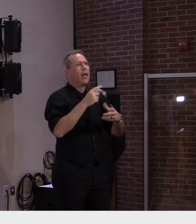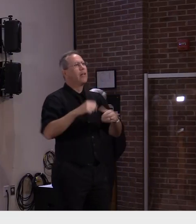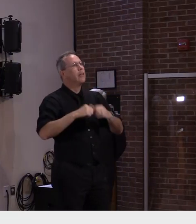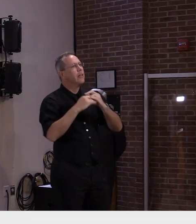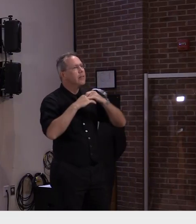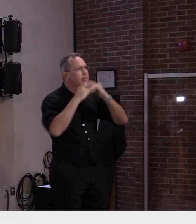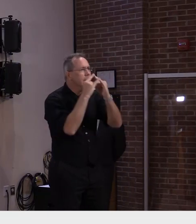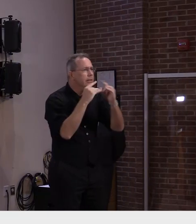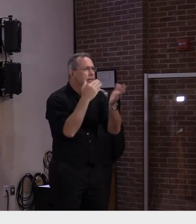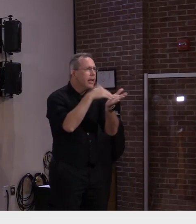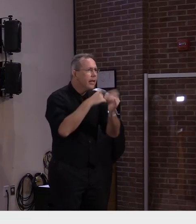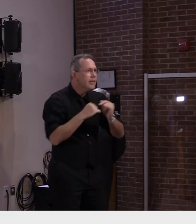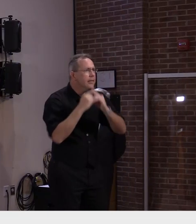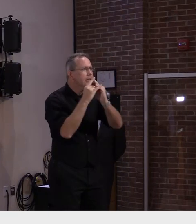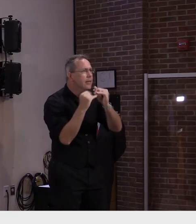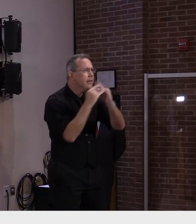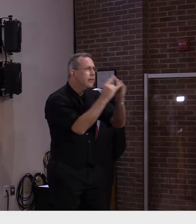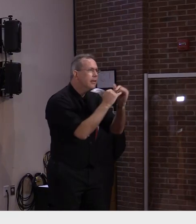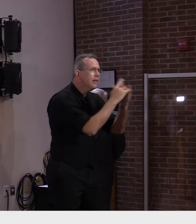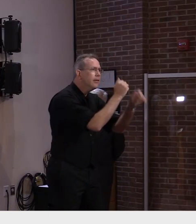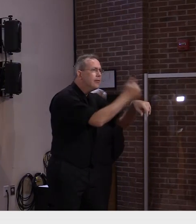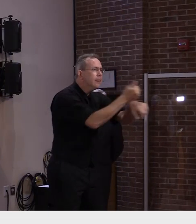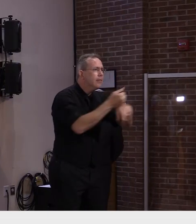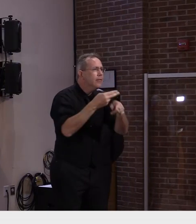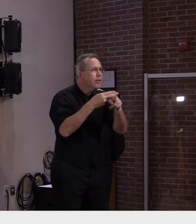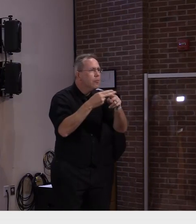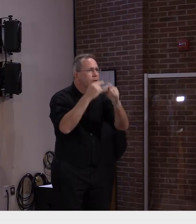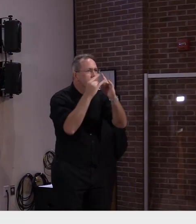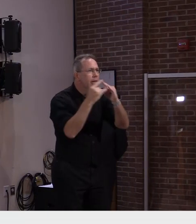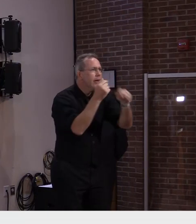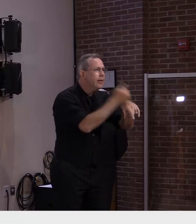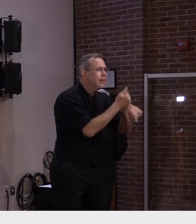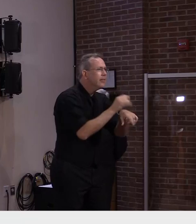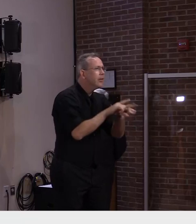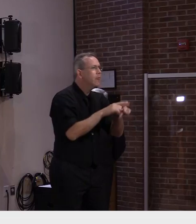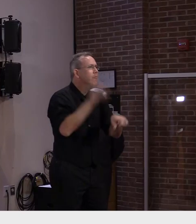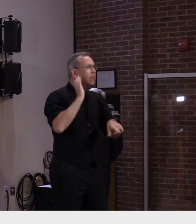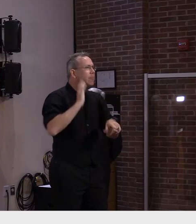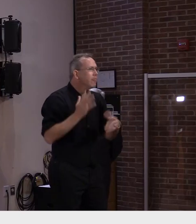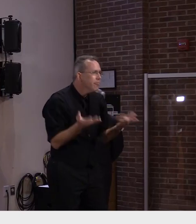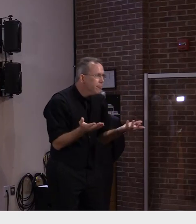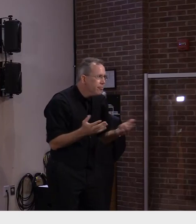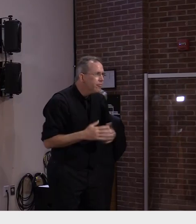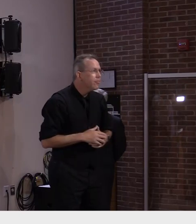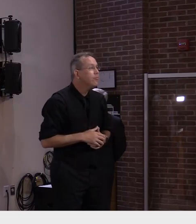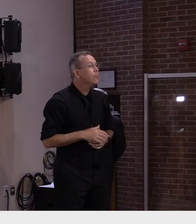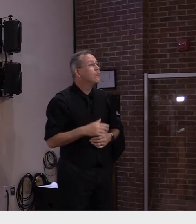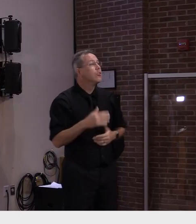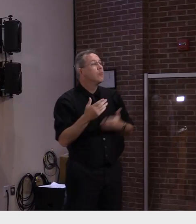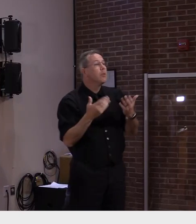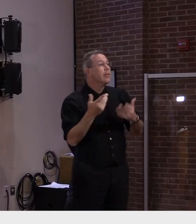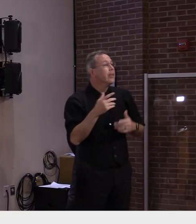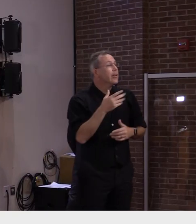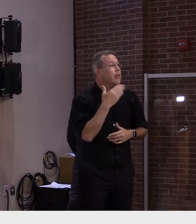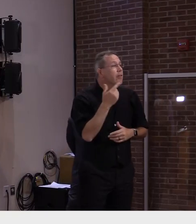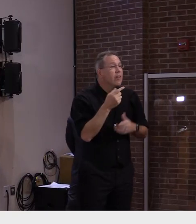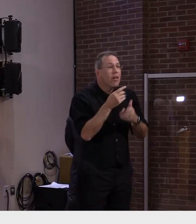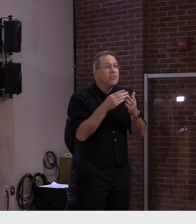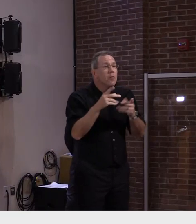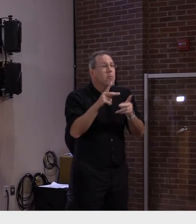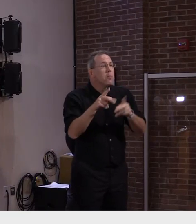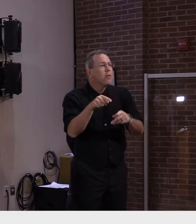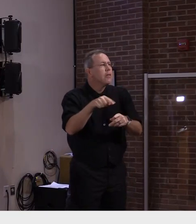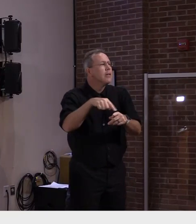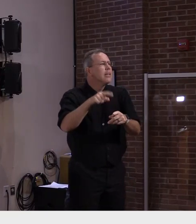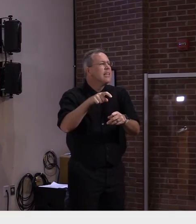it might be a very restricted effort. It might be a part of the population that has immune system issues. And that would be a different